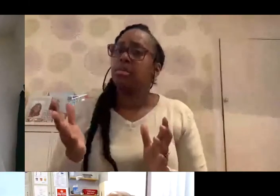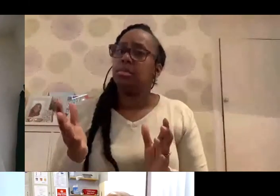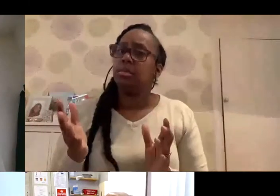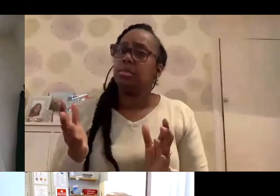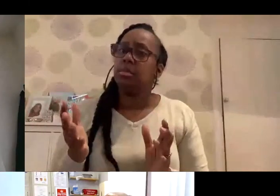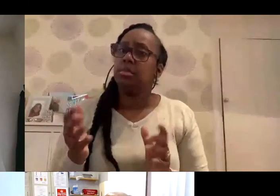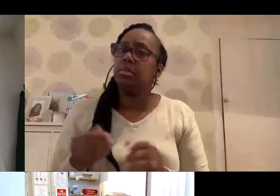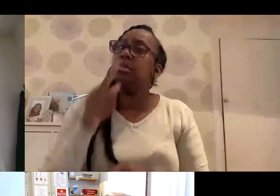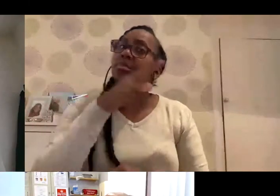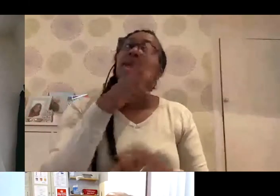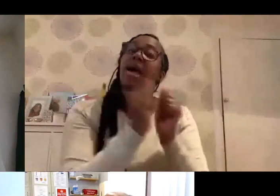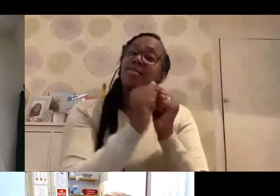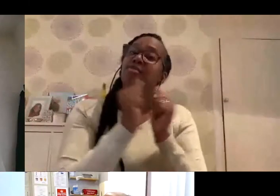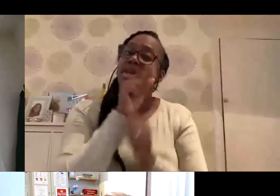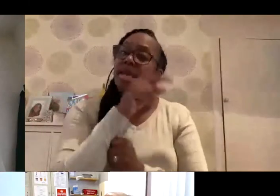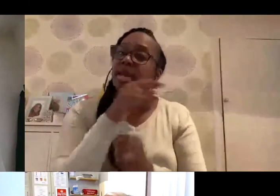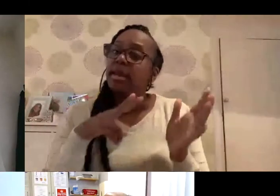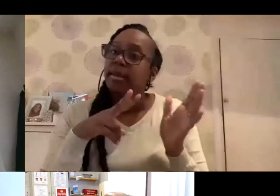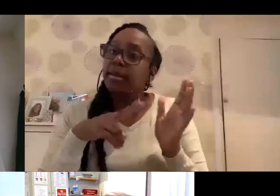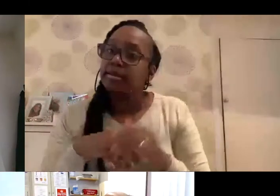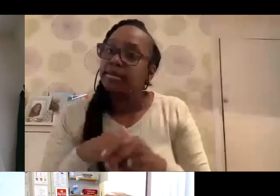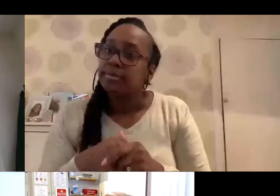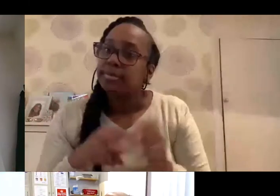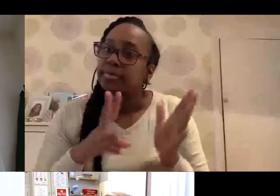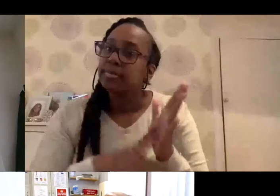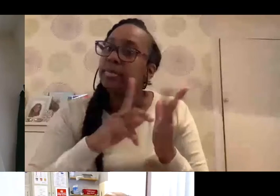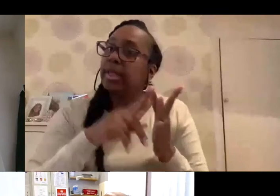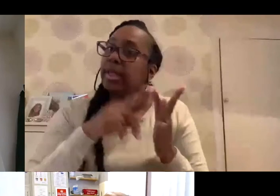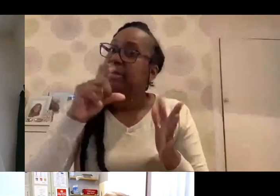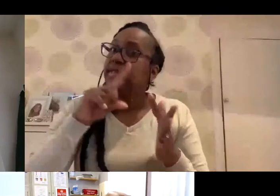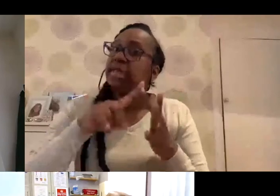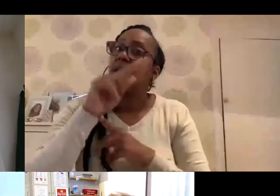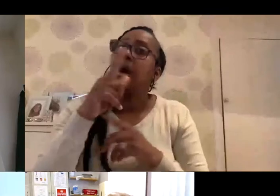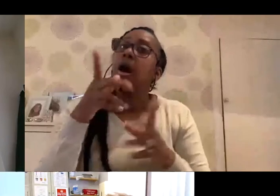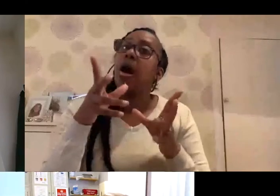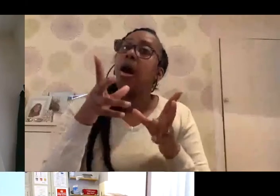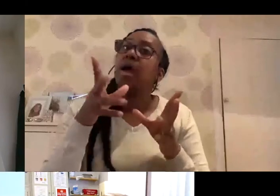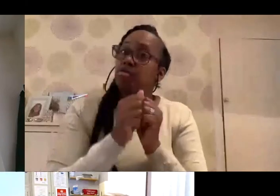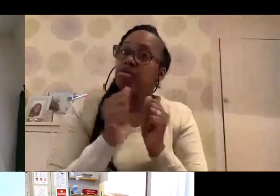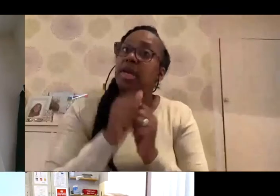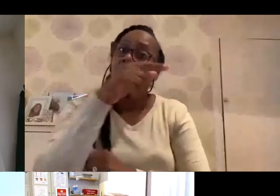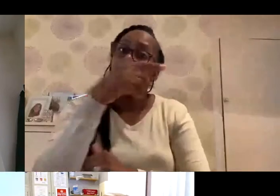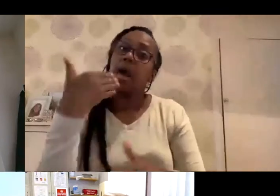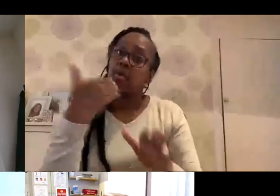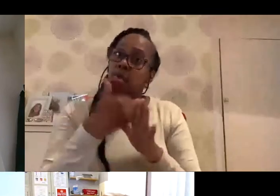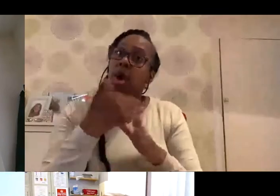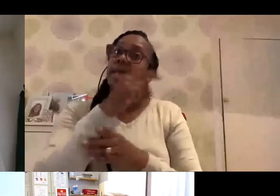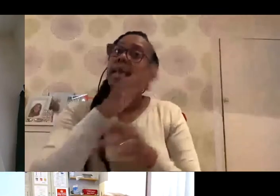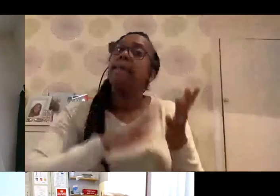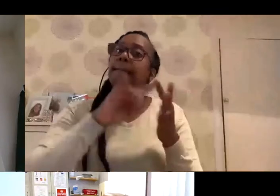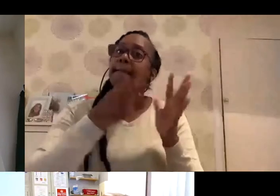I totally agree with you, Basta. So yeah, absolutely. I work in the two clinics in Merton. We have immunized